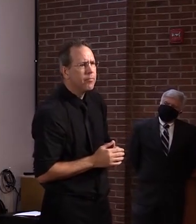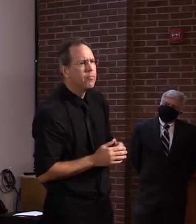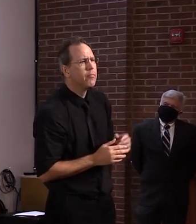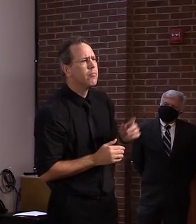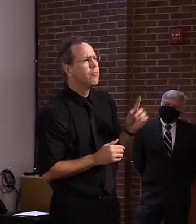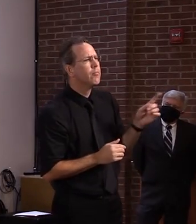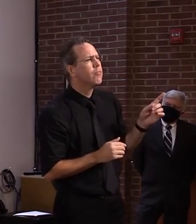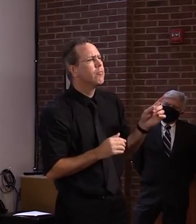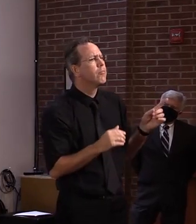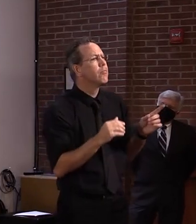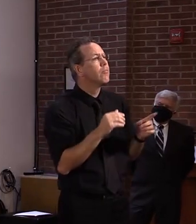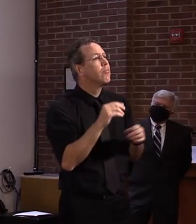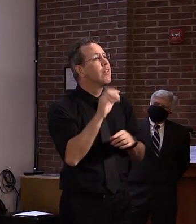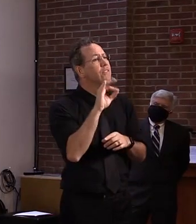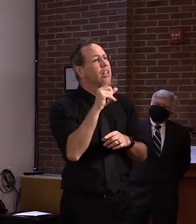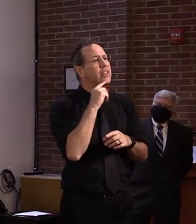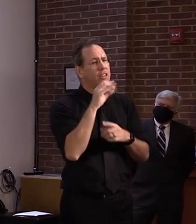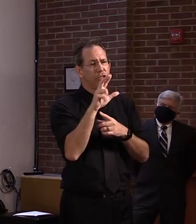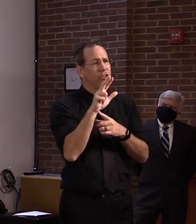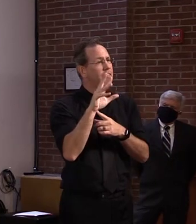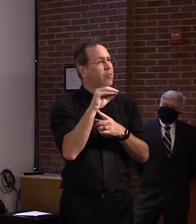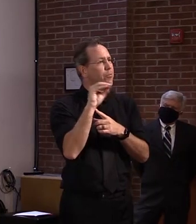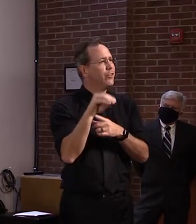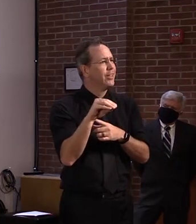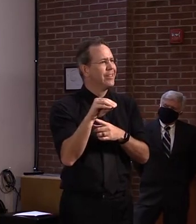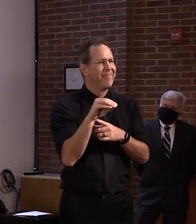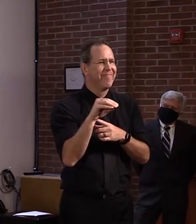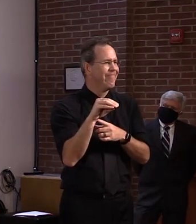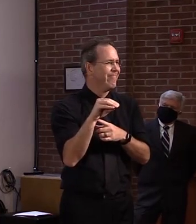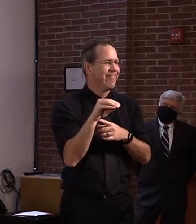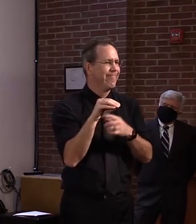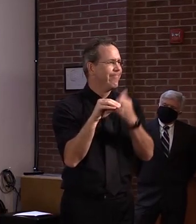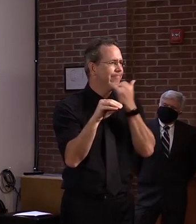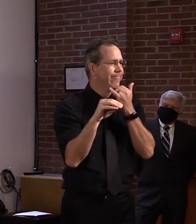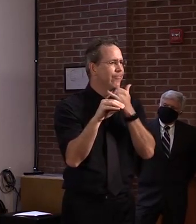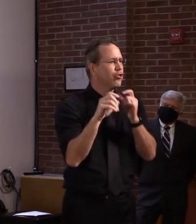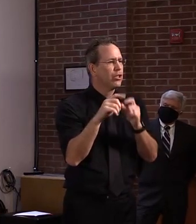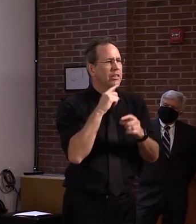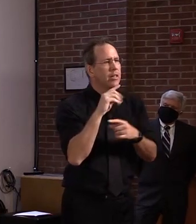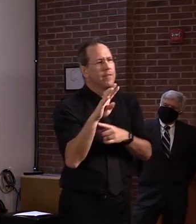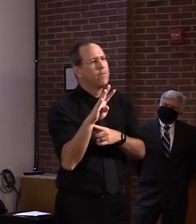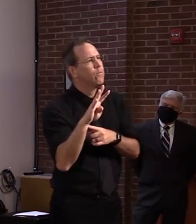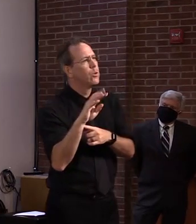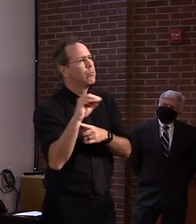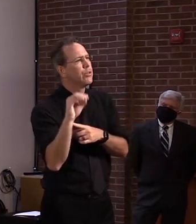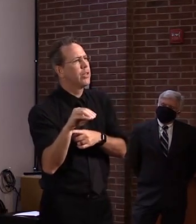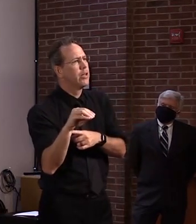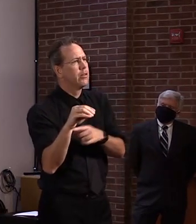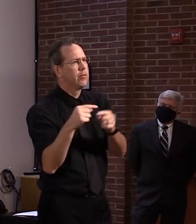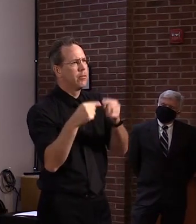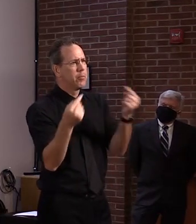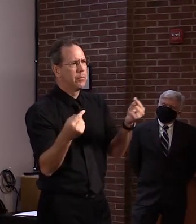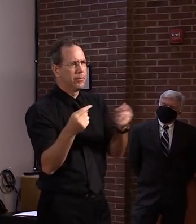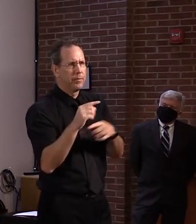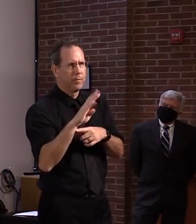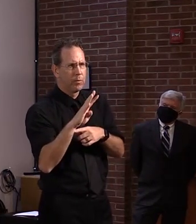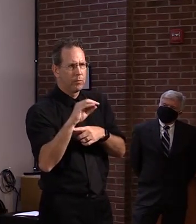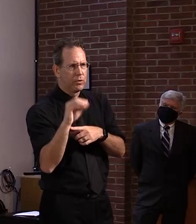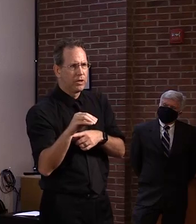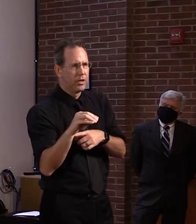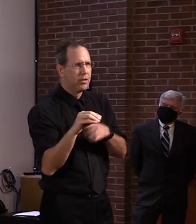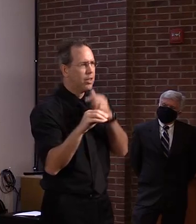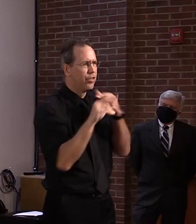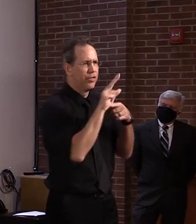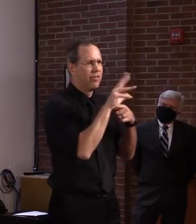reality it should have been the 4%. So, this is what, and I preface my comment